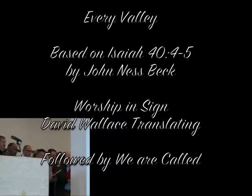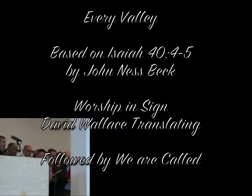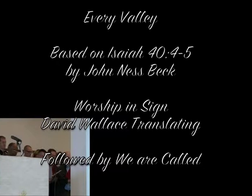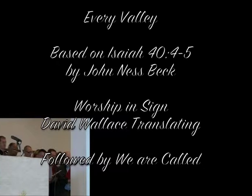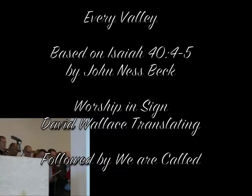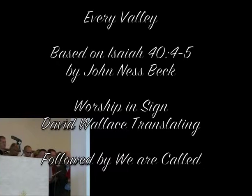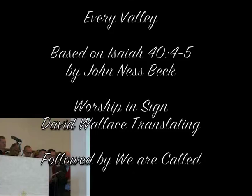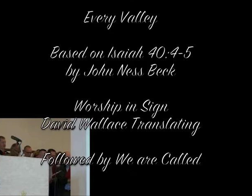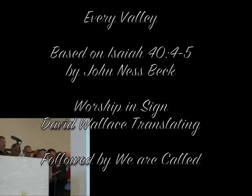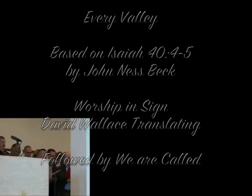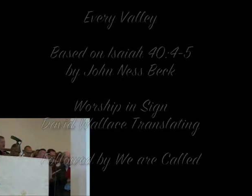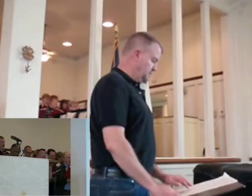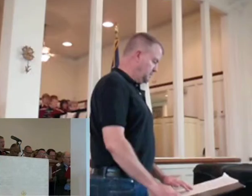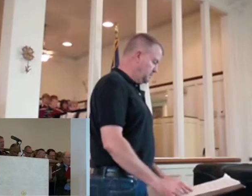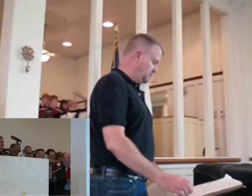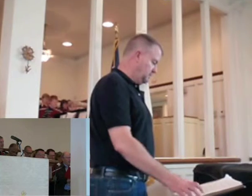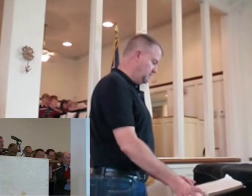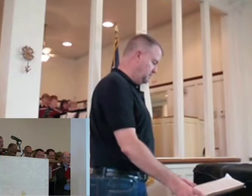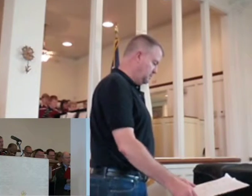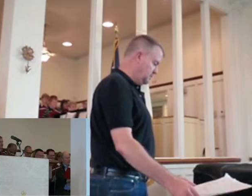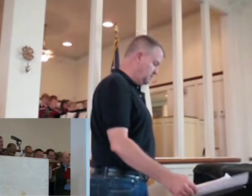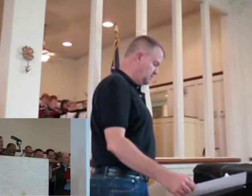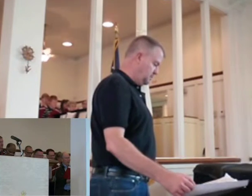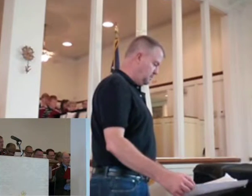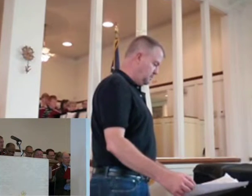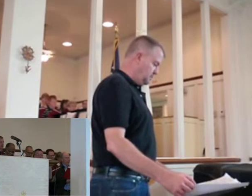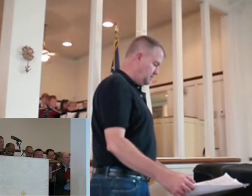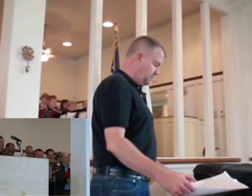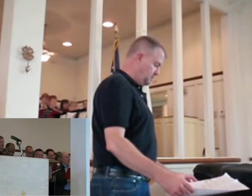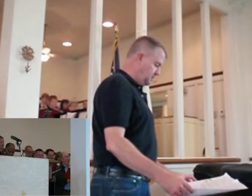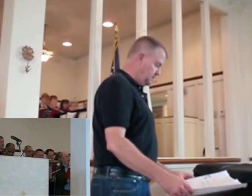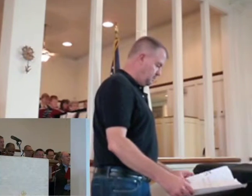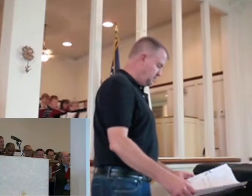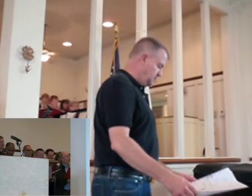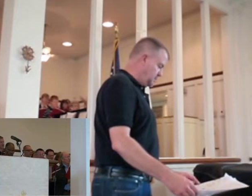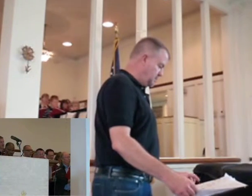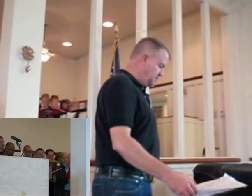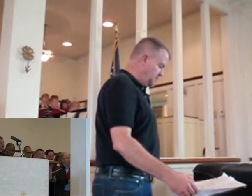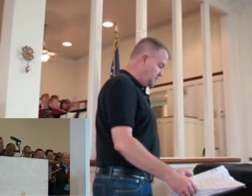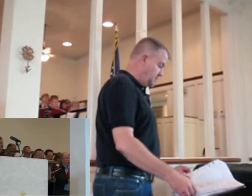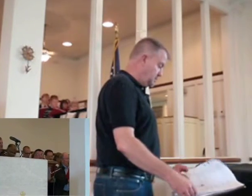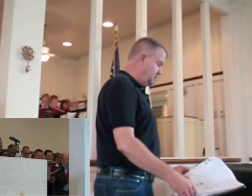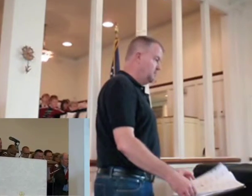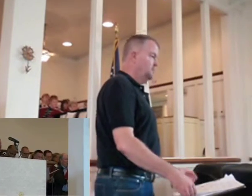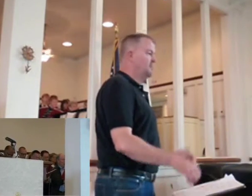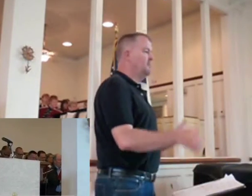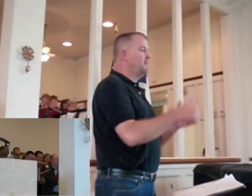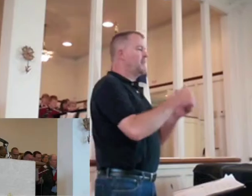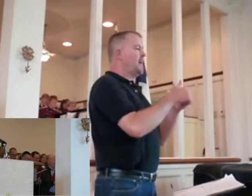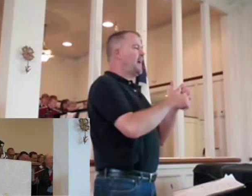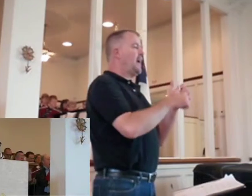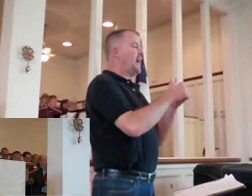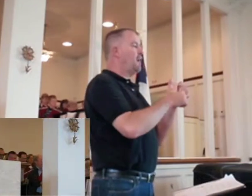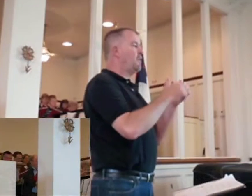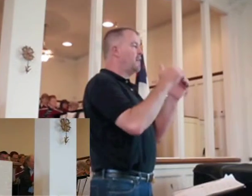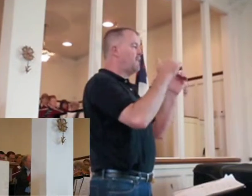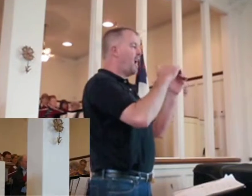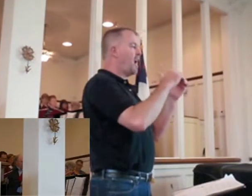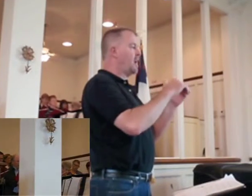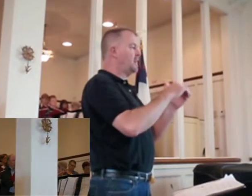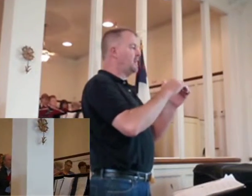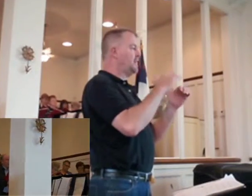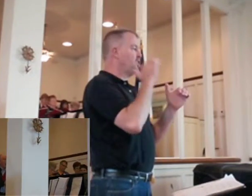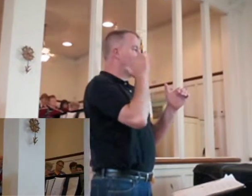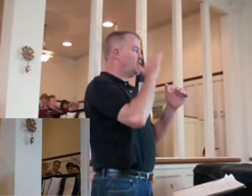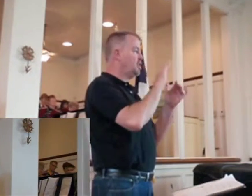Every valley shall be exalted, and